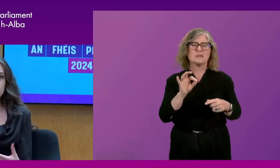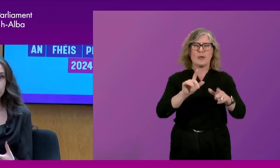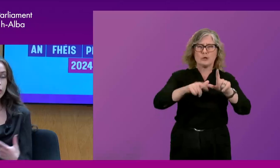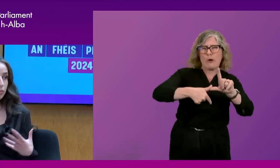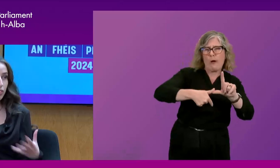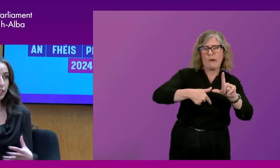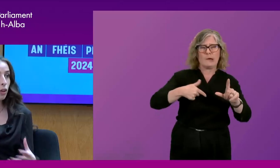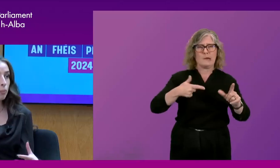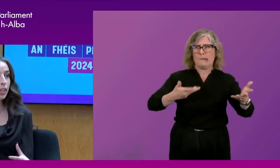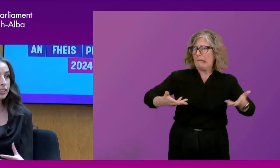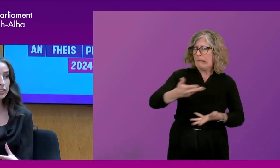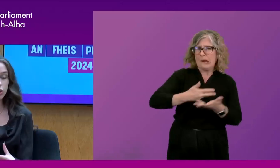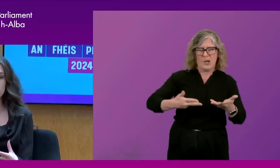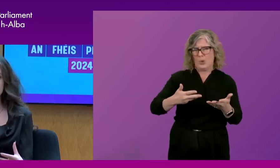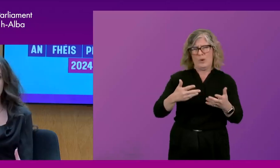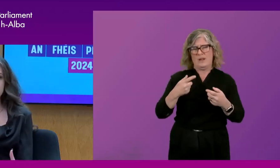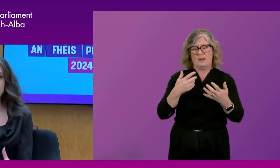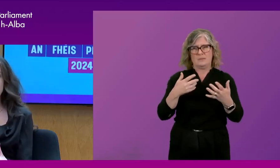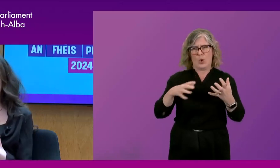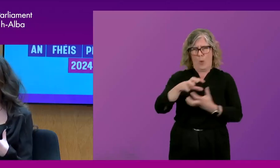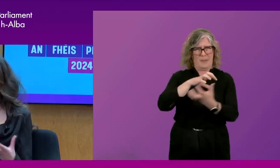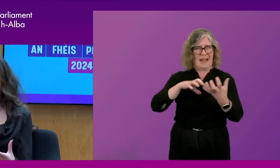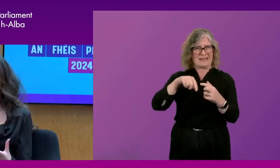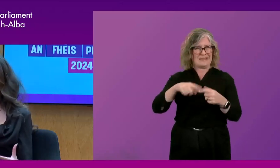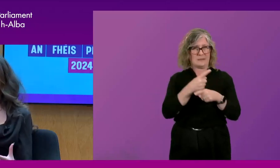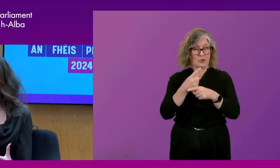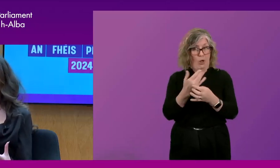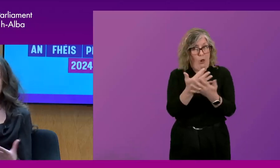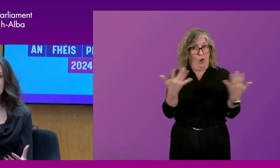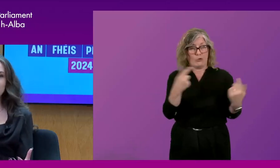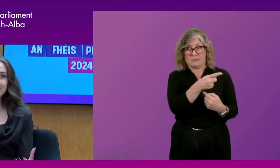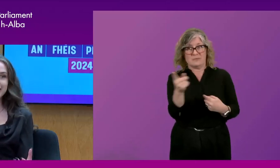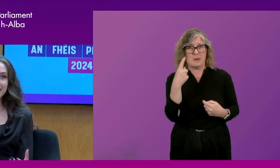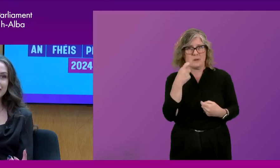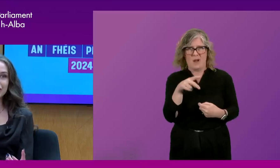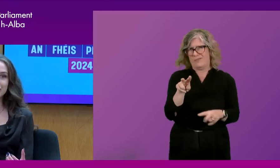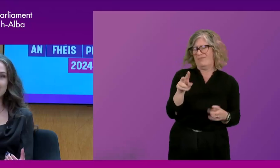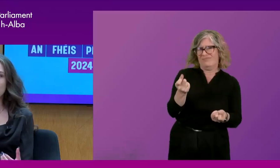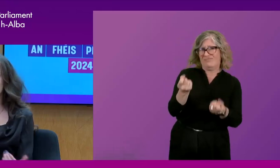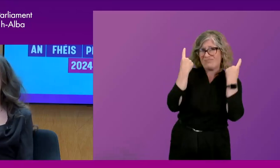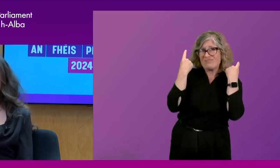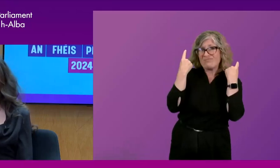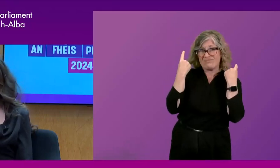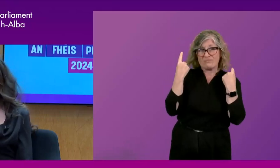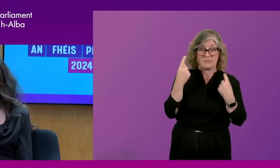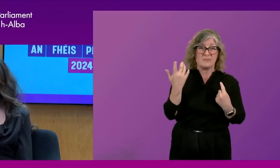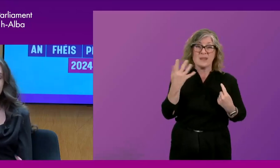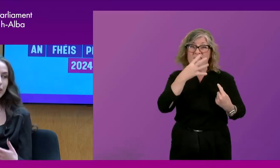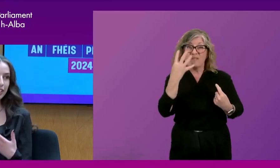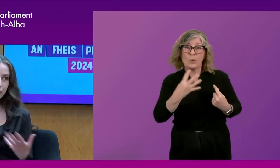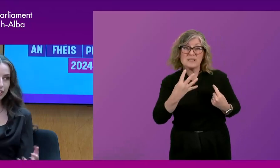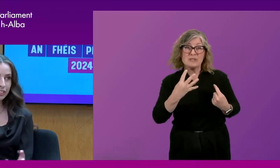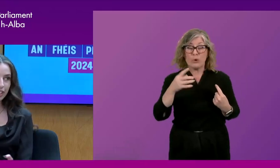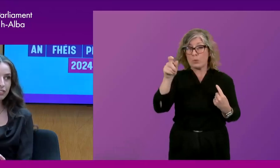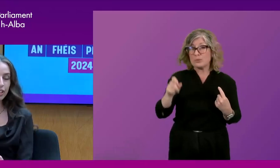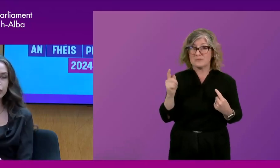nature of the very complex discussions we're having would not be interesting to a 14 year old who is